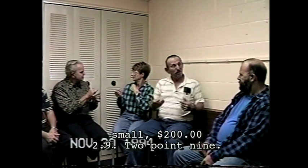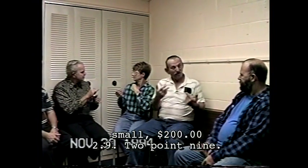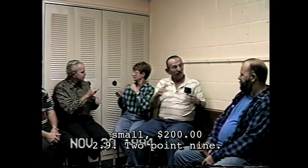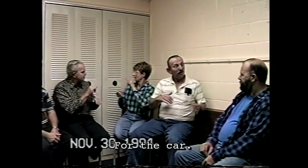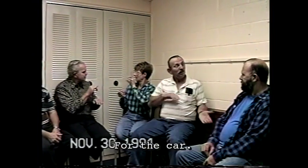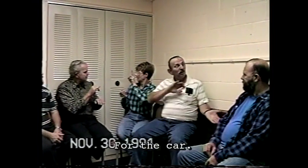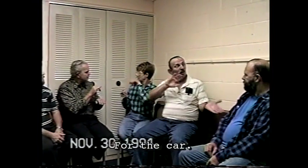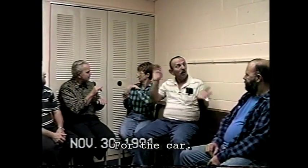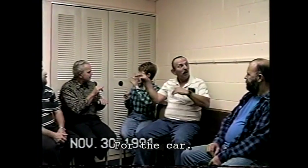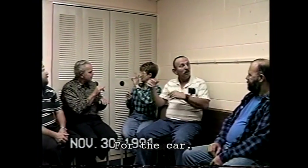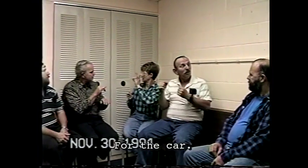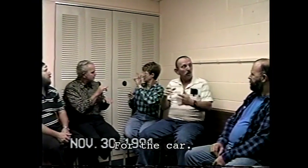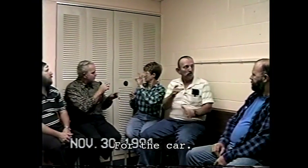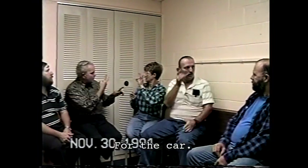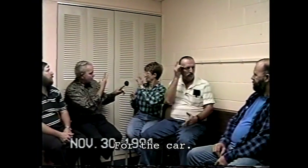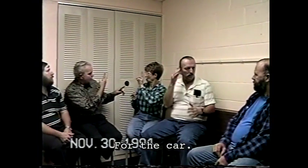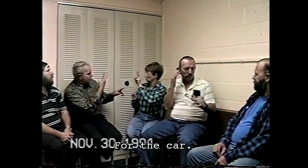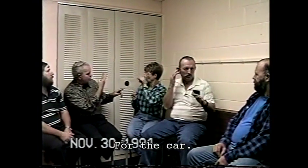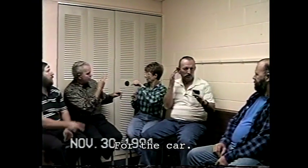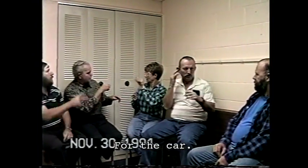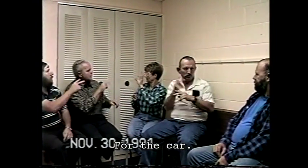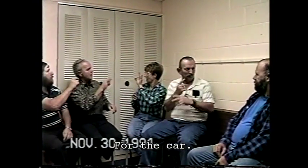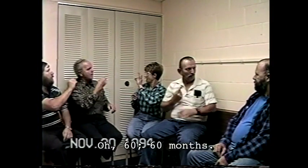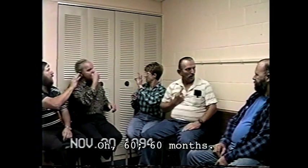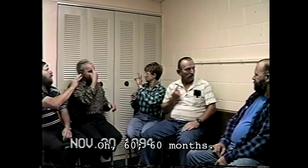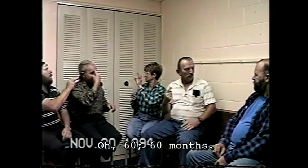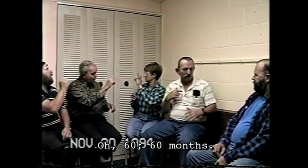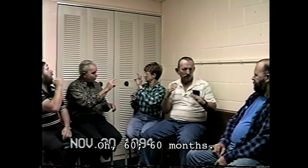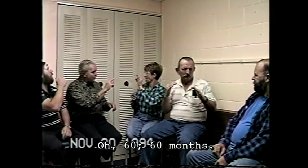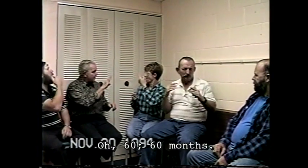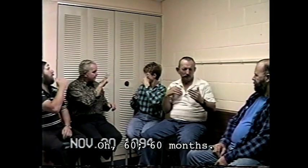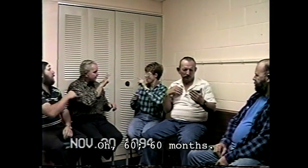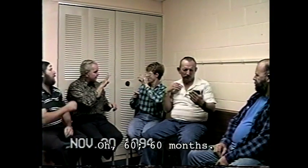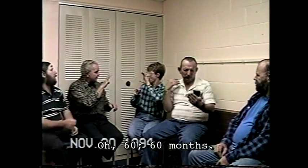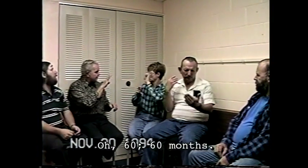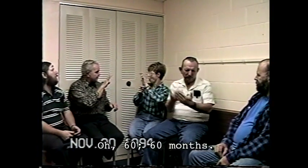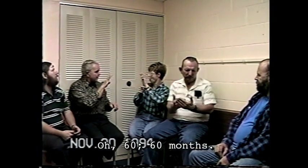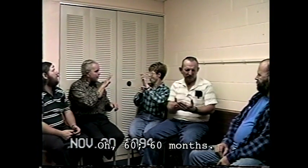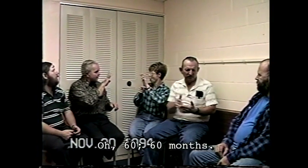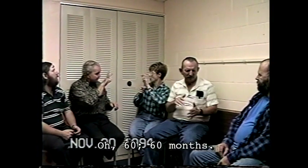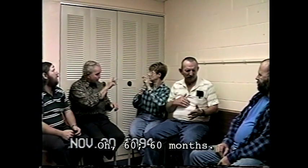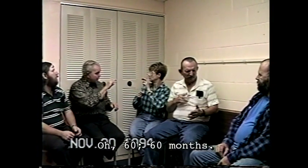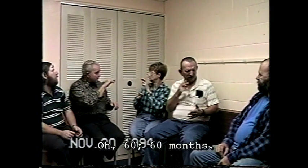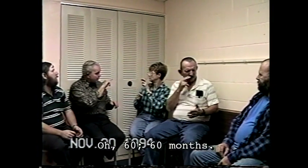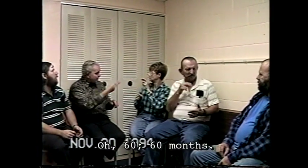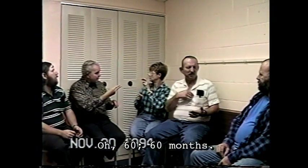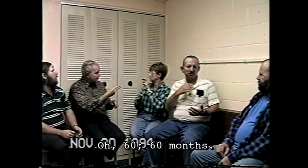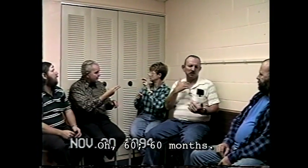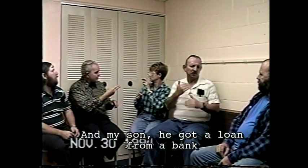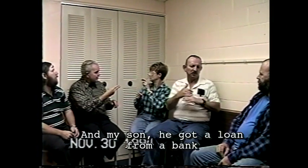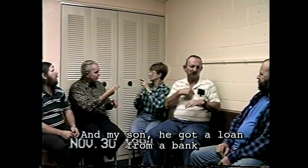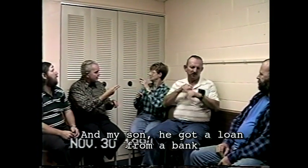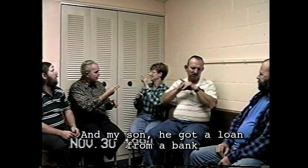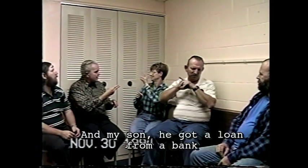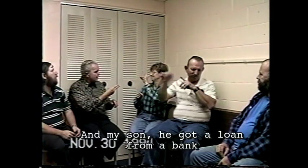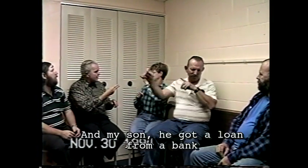$2.9. $2.9..9. For the car. Oh, $60.